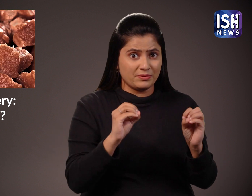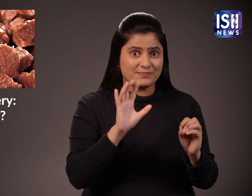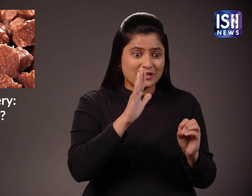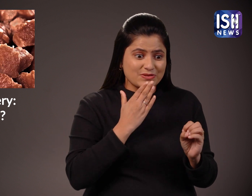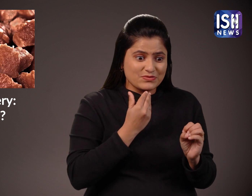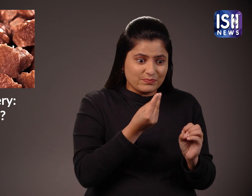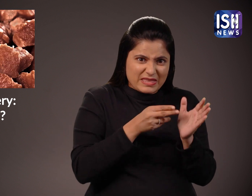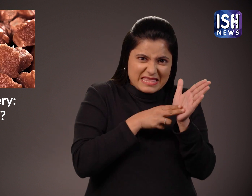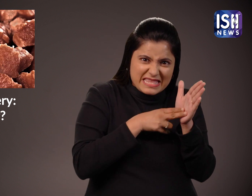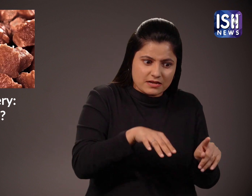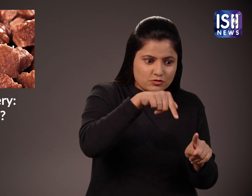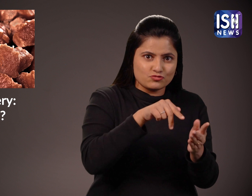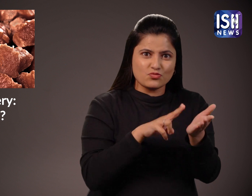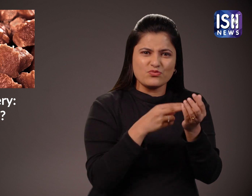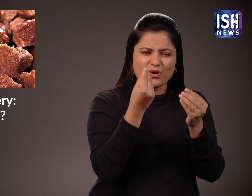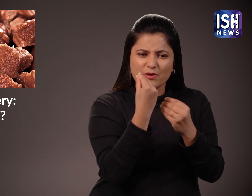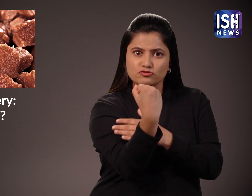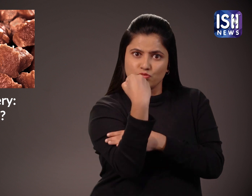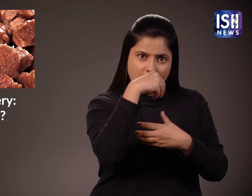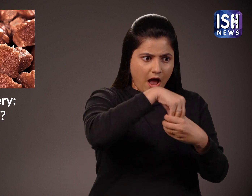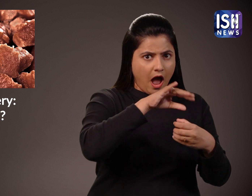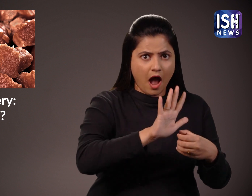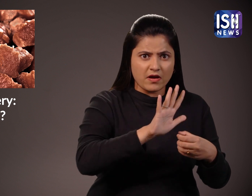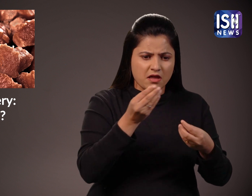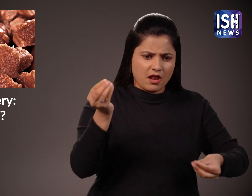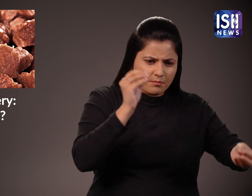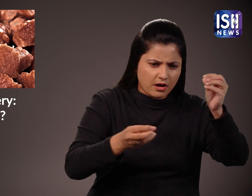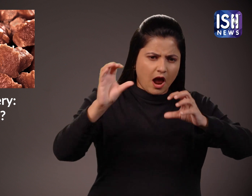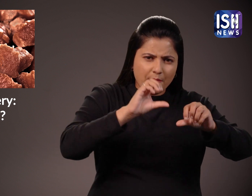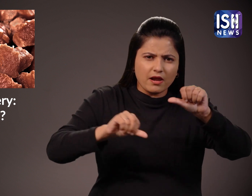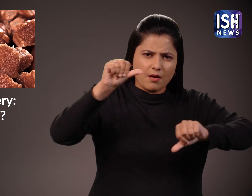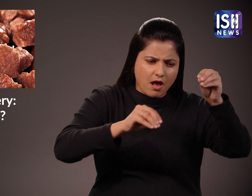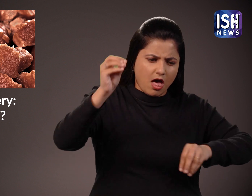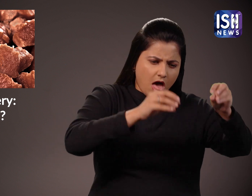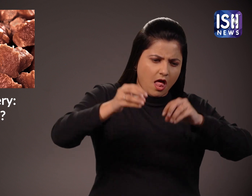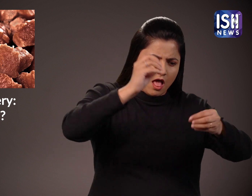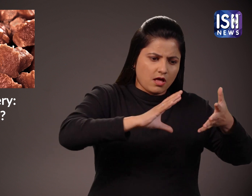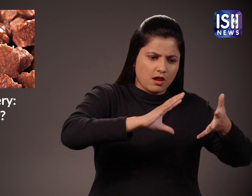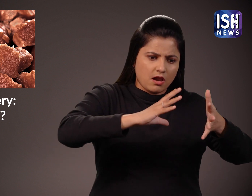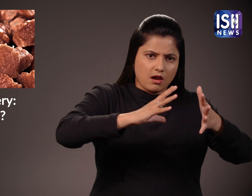Naturally made sugar has a lot of nutrients. But when chemicals are added, nutrients are lost and it affects the body.